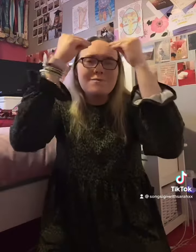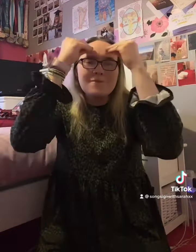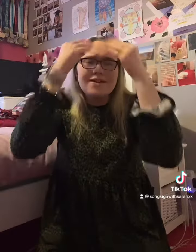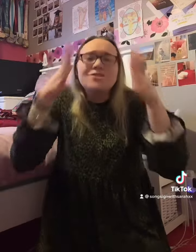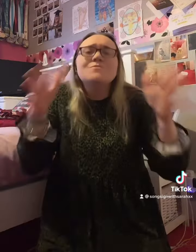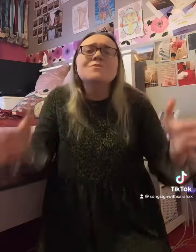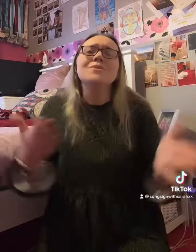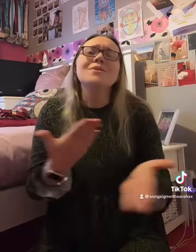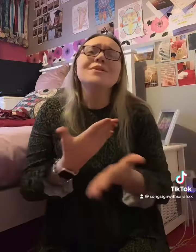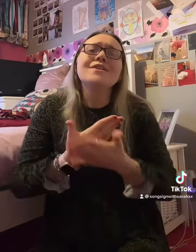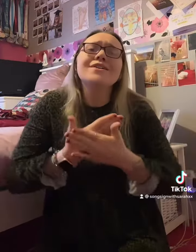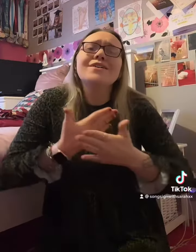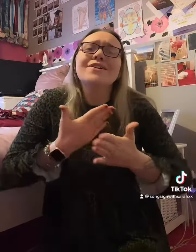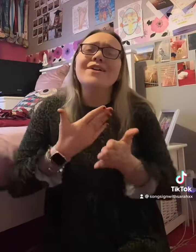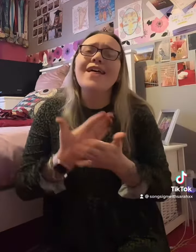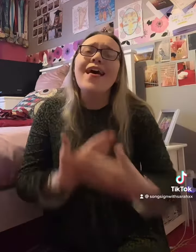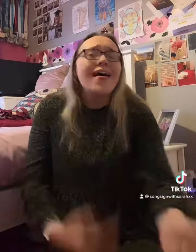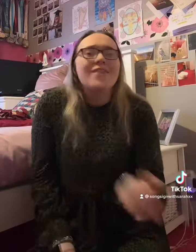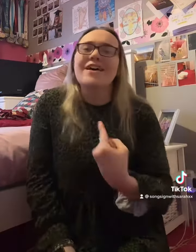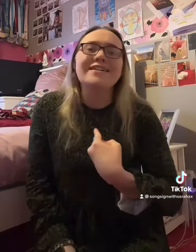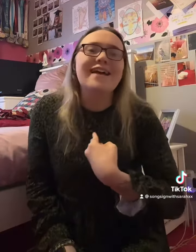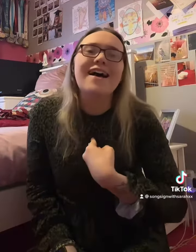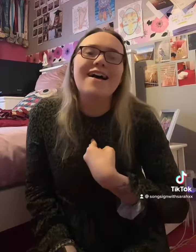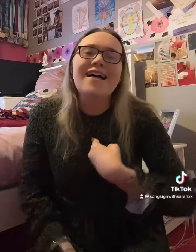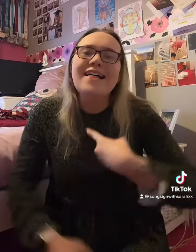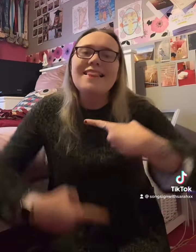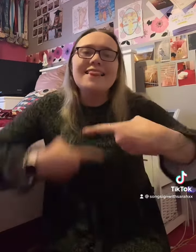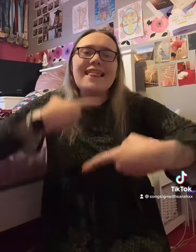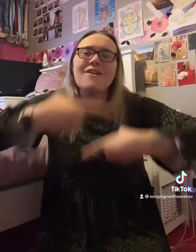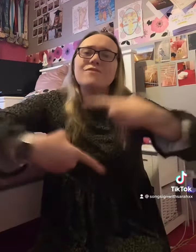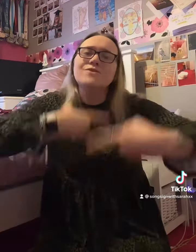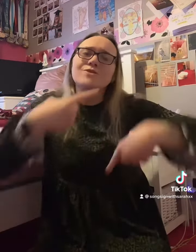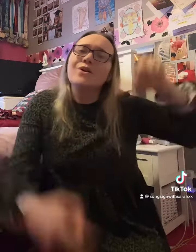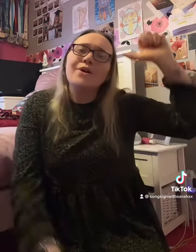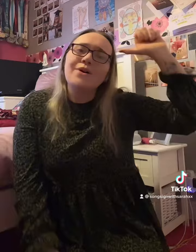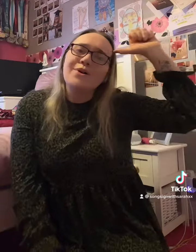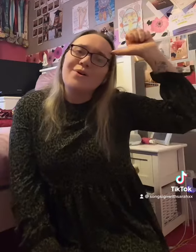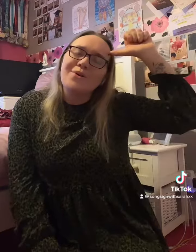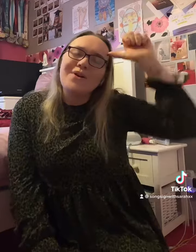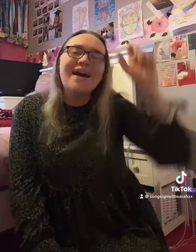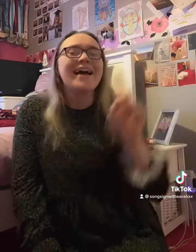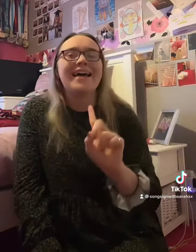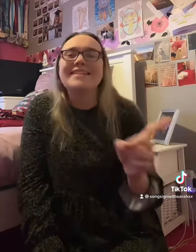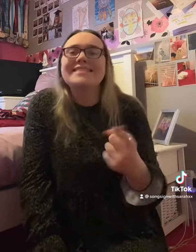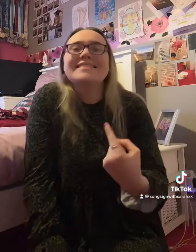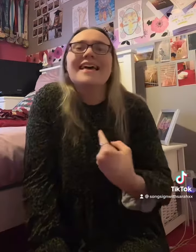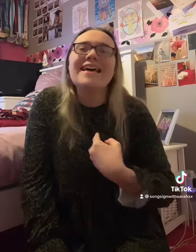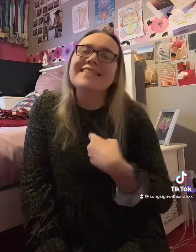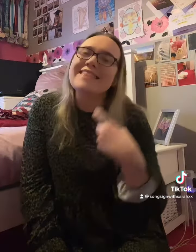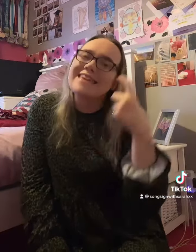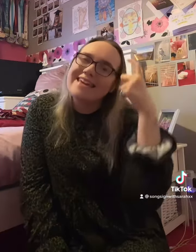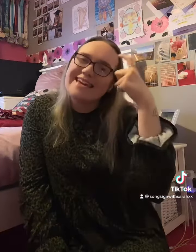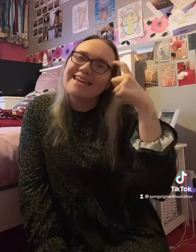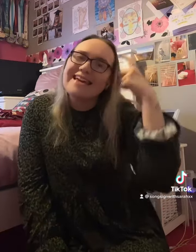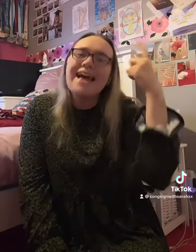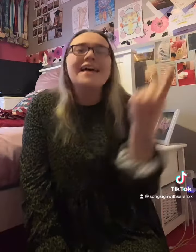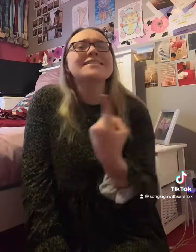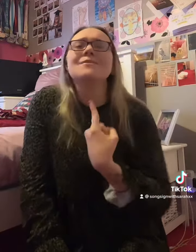much more than I'll ever know. And I think to